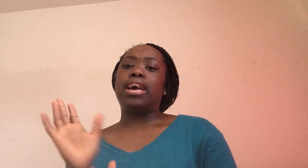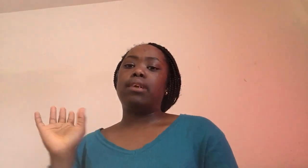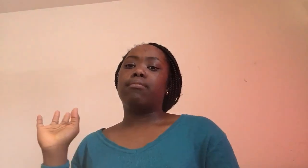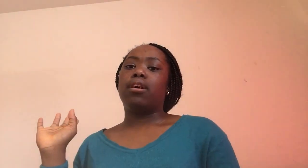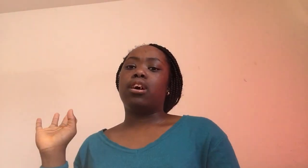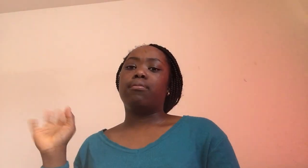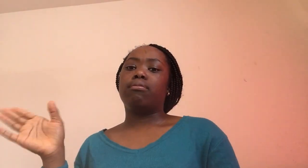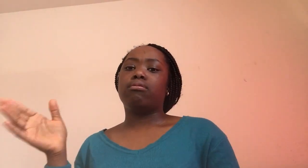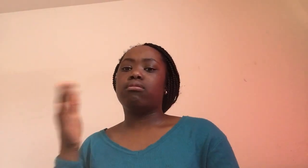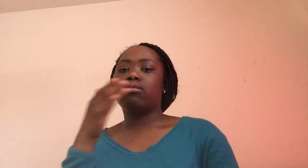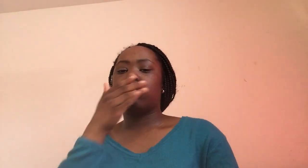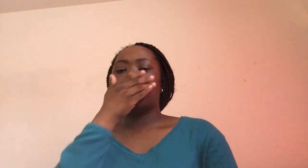mom.